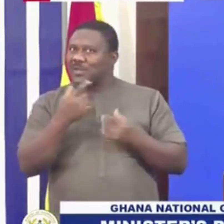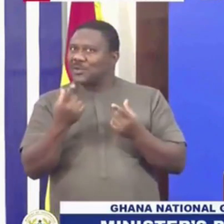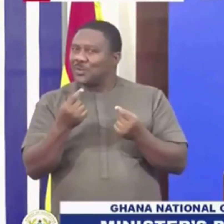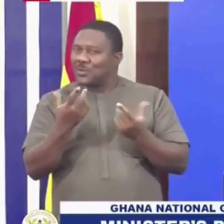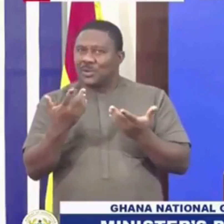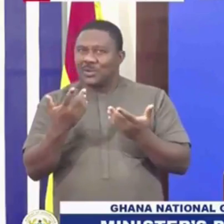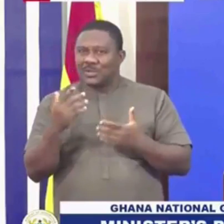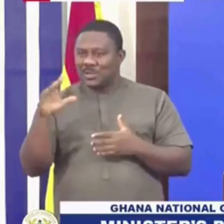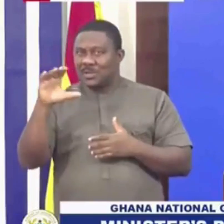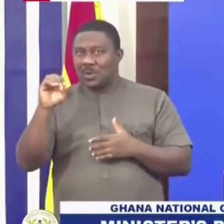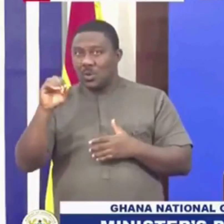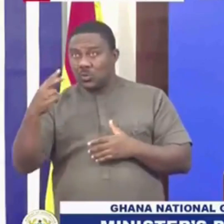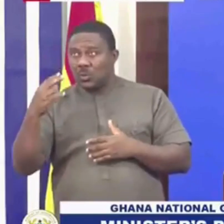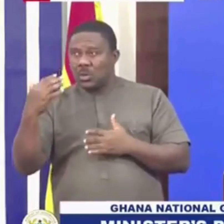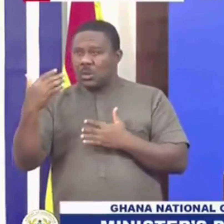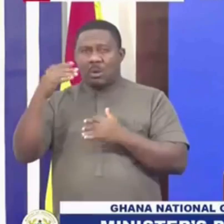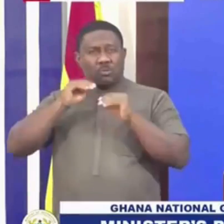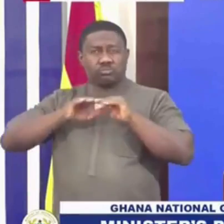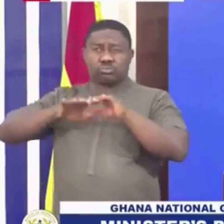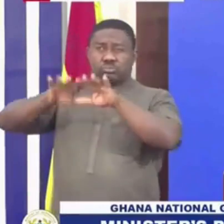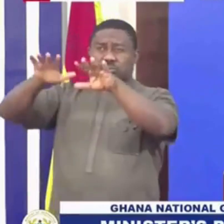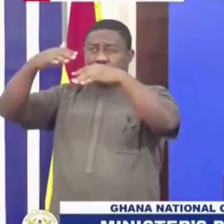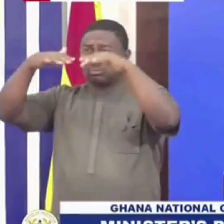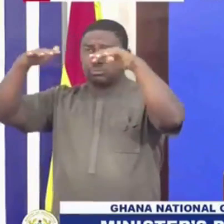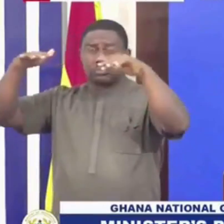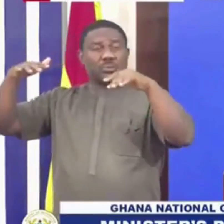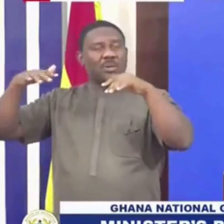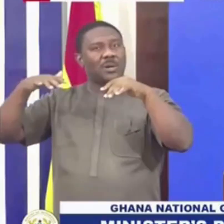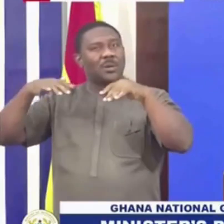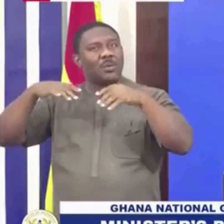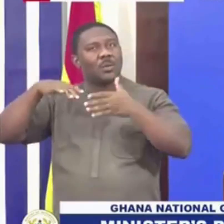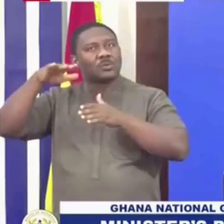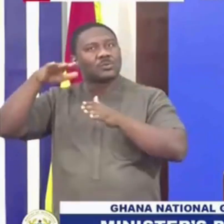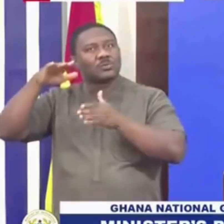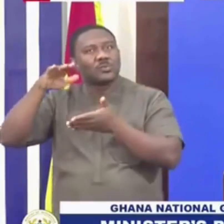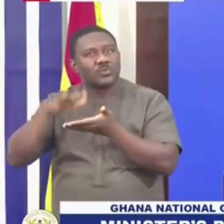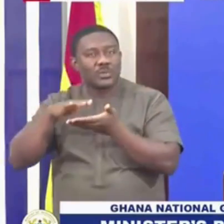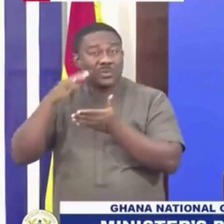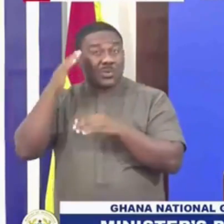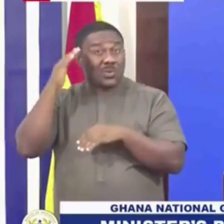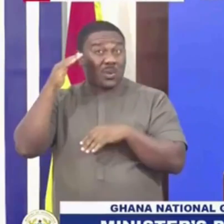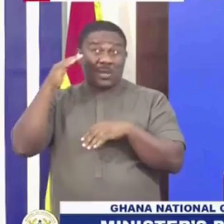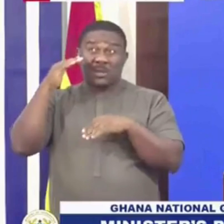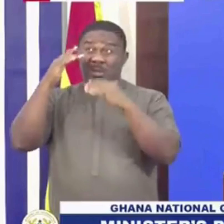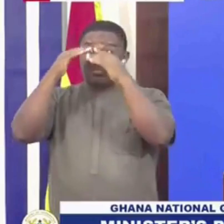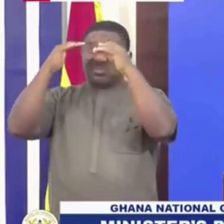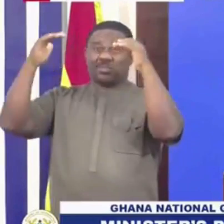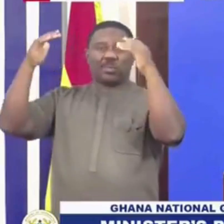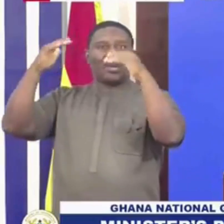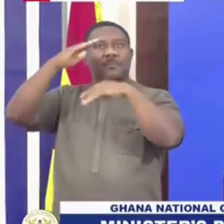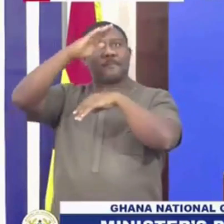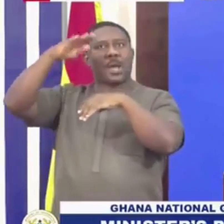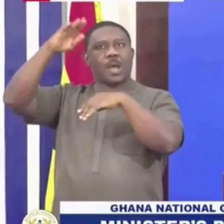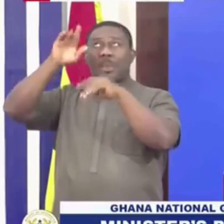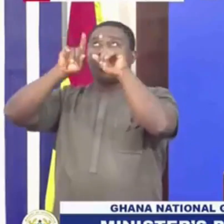amount of CO2 that we emit into the atmosphere because of the greenhouse impact it has.